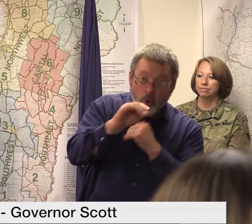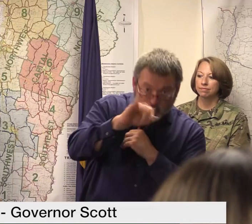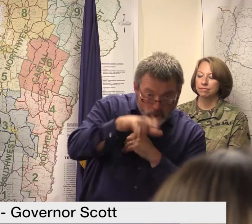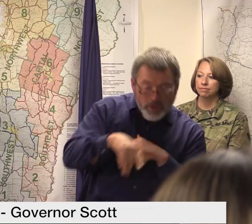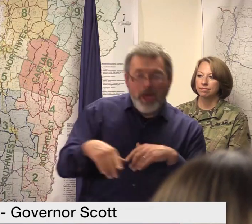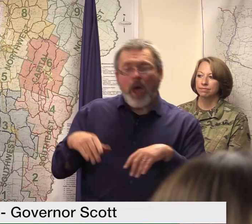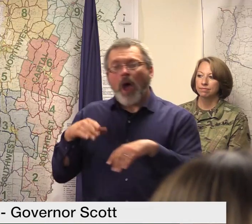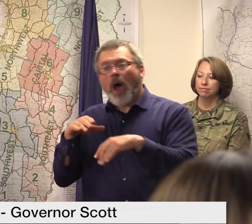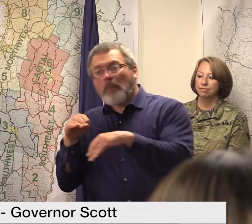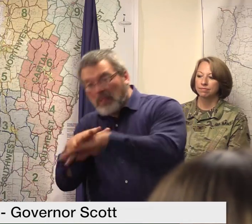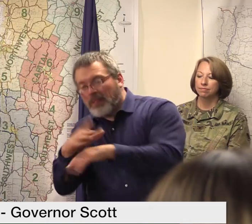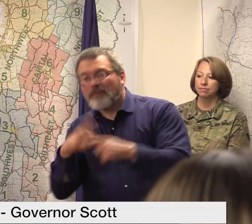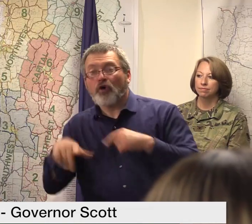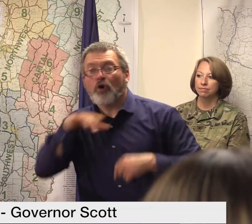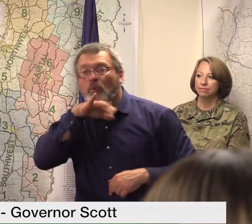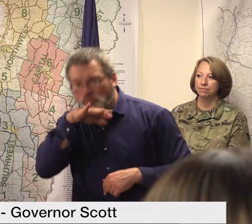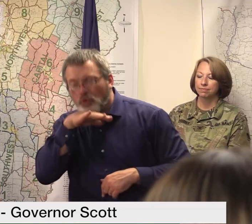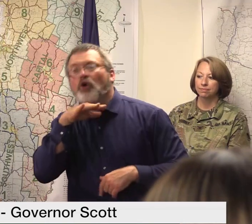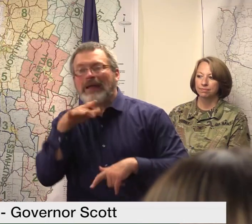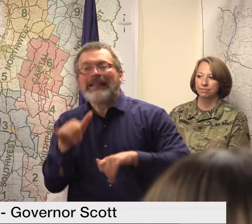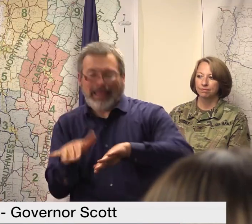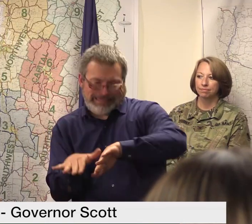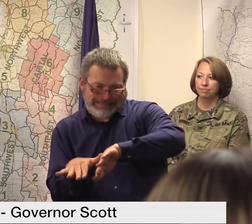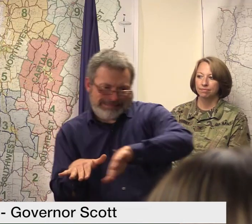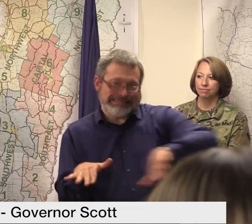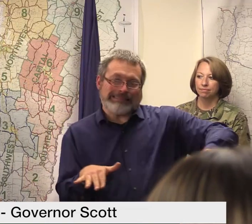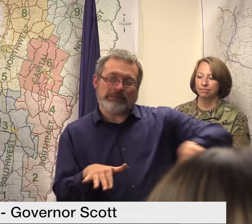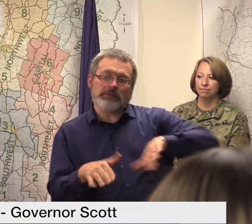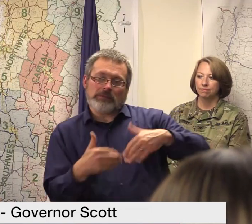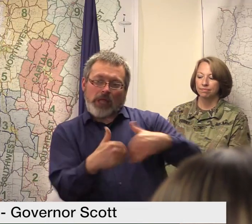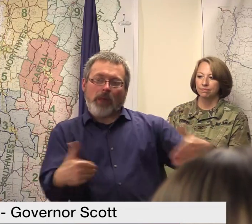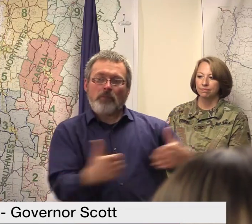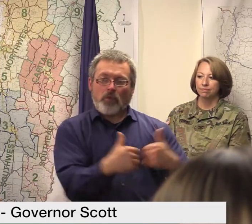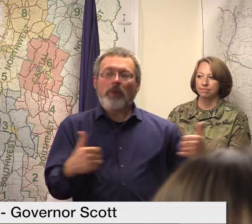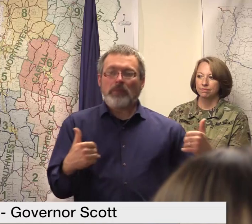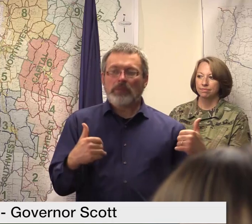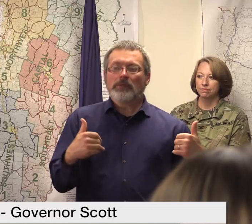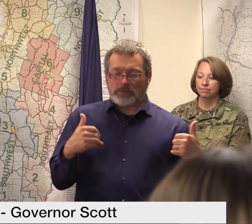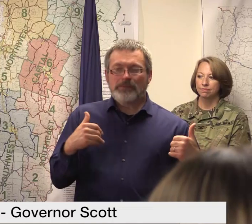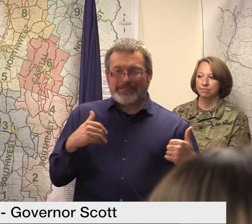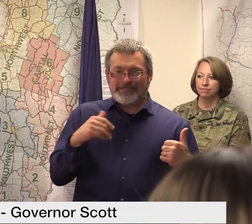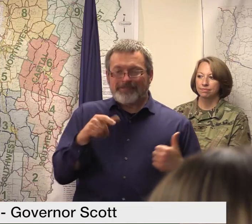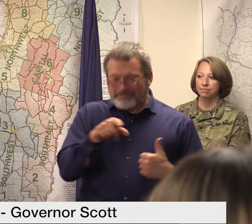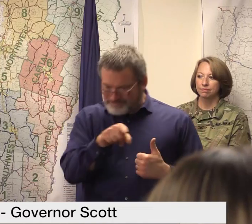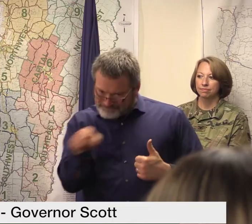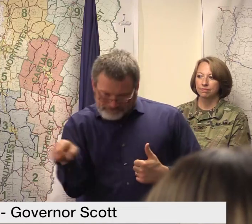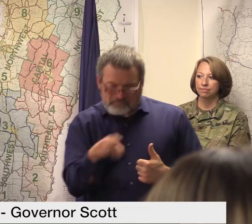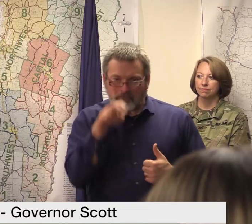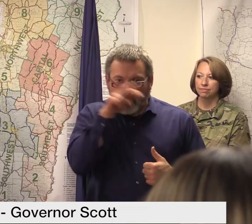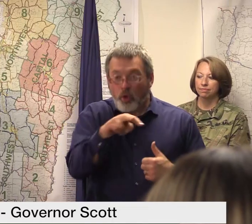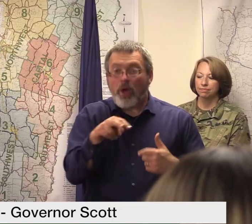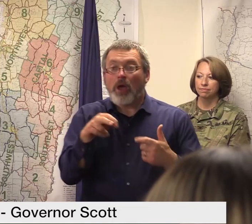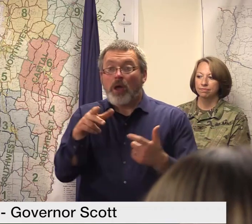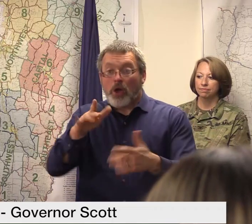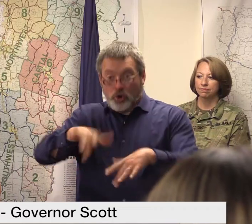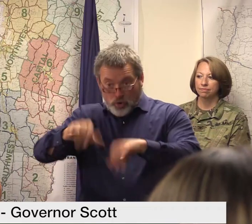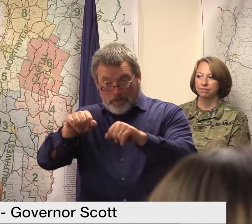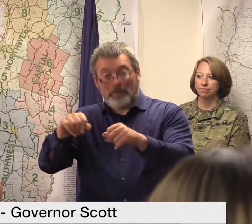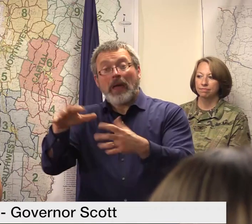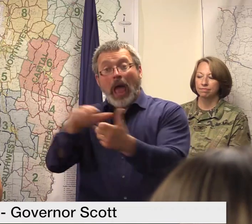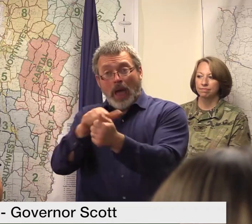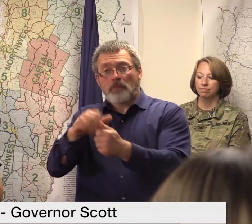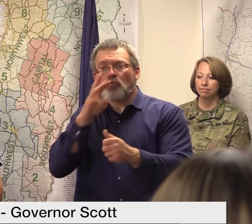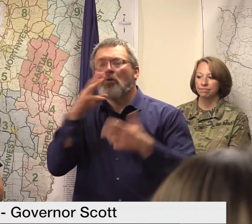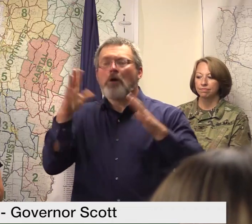those soils to be taken to um so that they can be managed appropriately and reduce further environmental contamination so it really is a